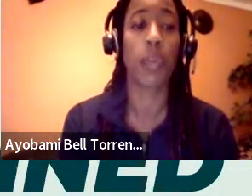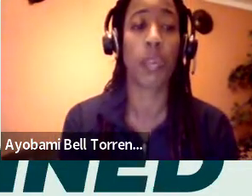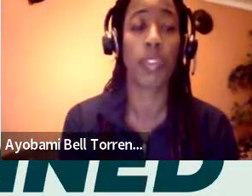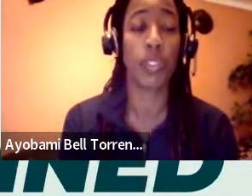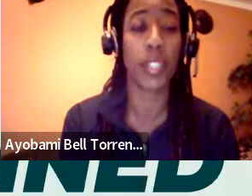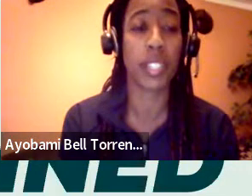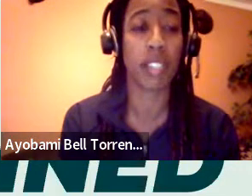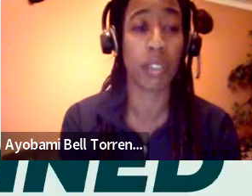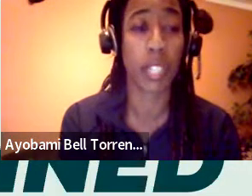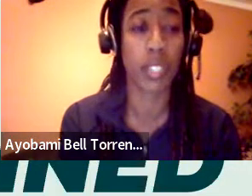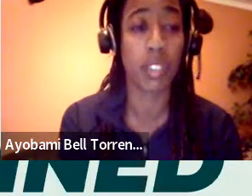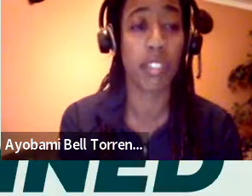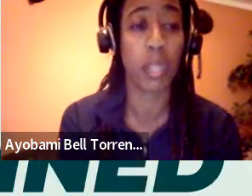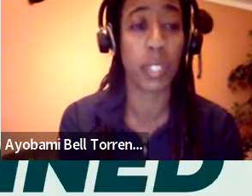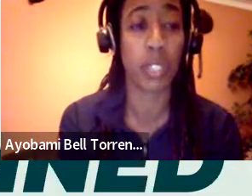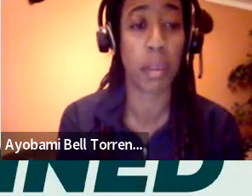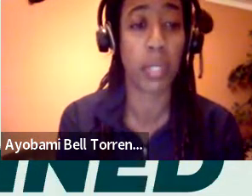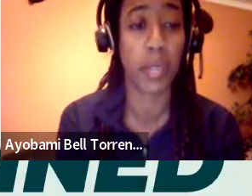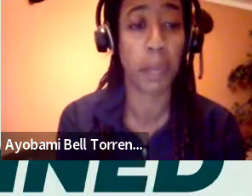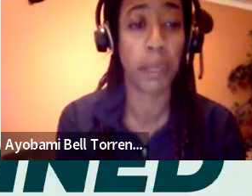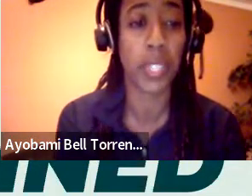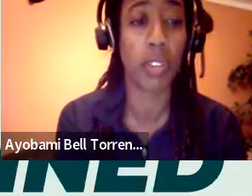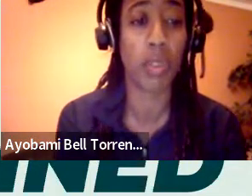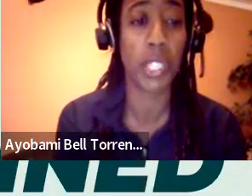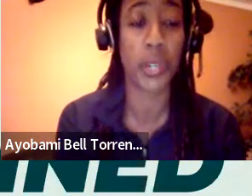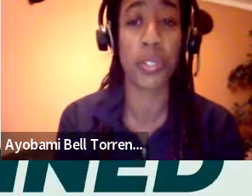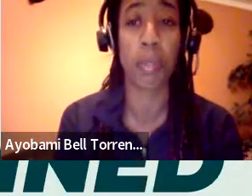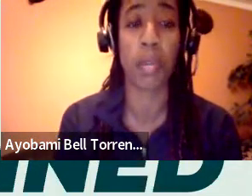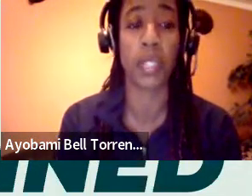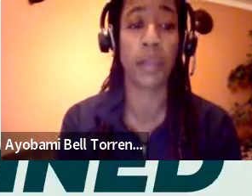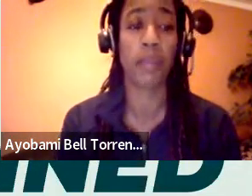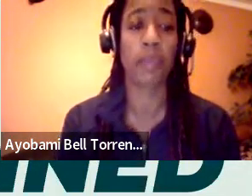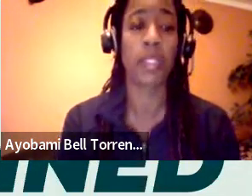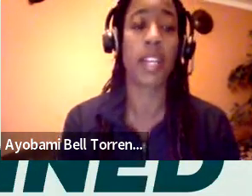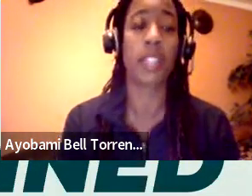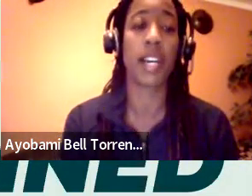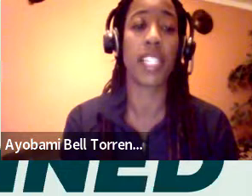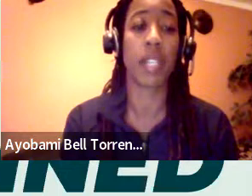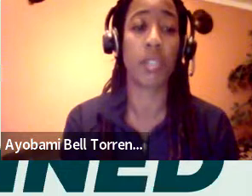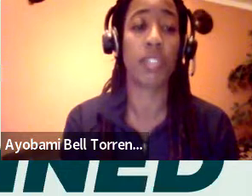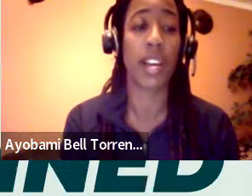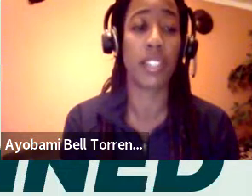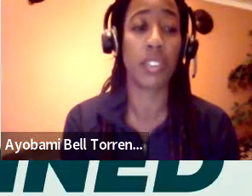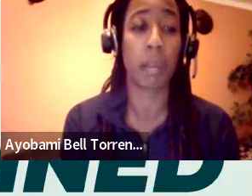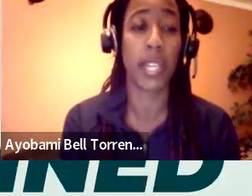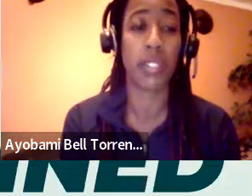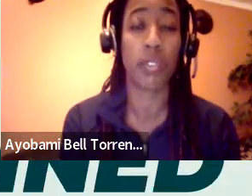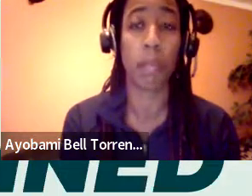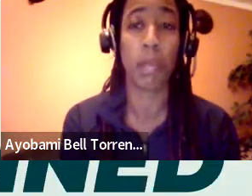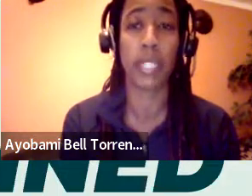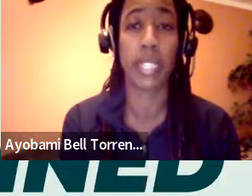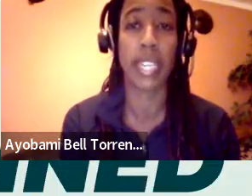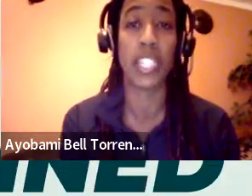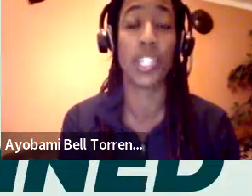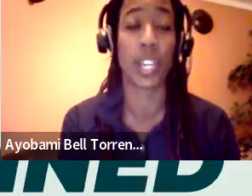Now, we are reviewing this information to develop a draft plan that will be shared to the public. Now, DDOT expects to provide the draft plan